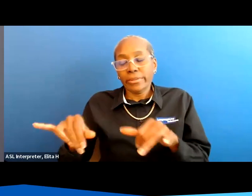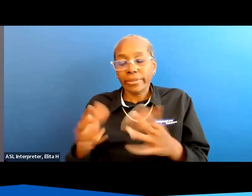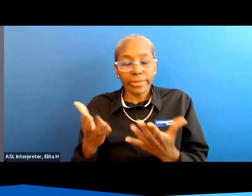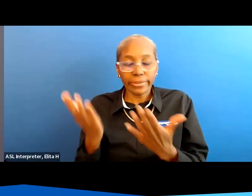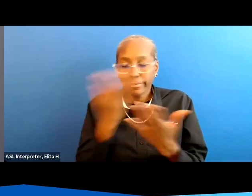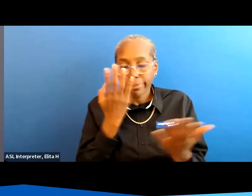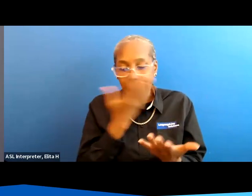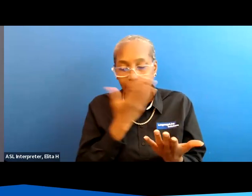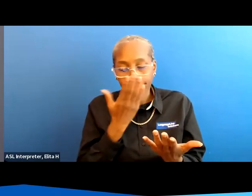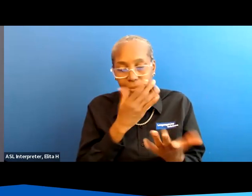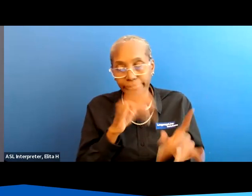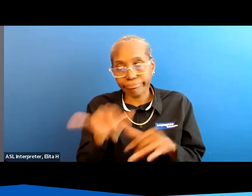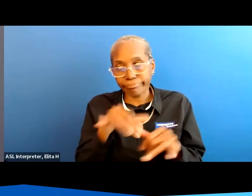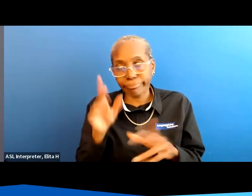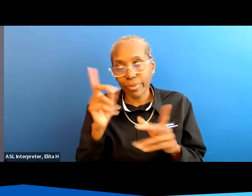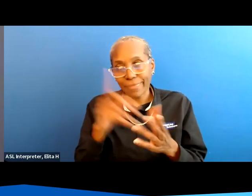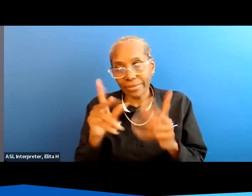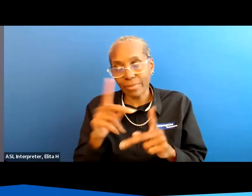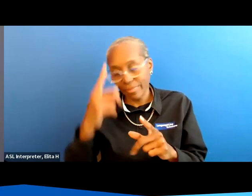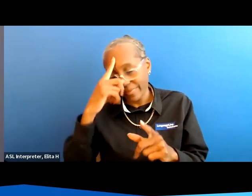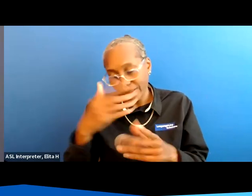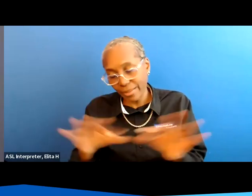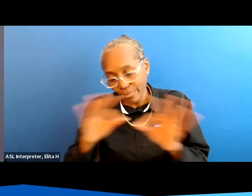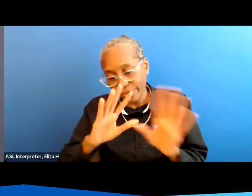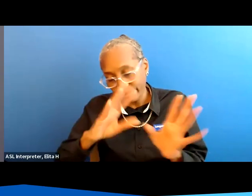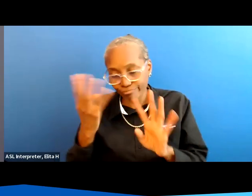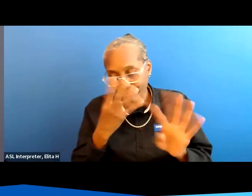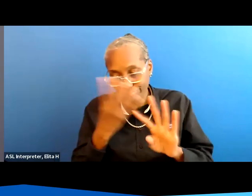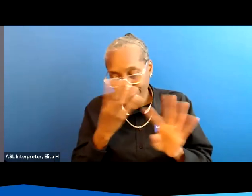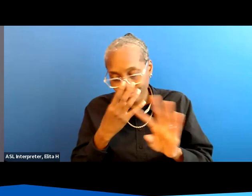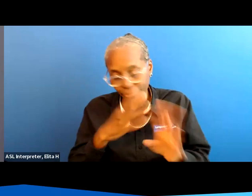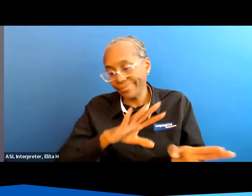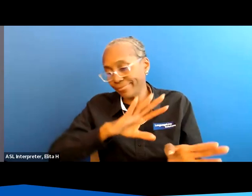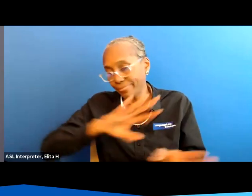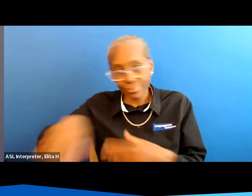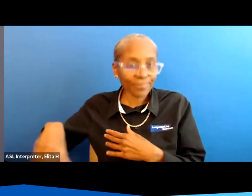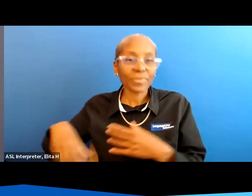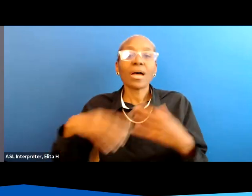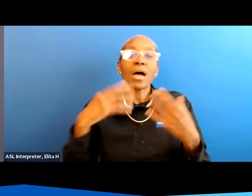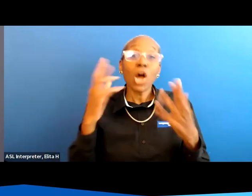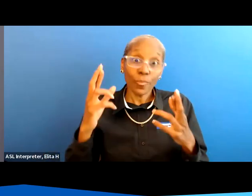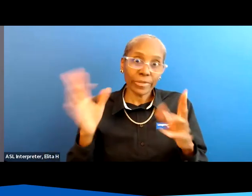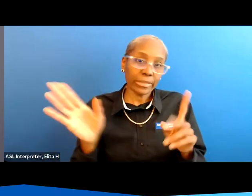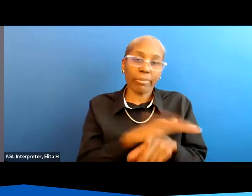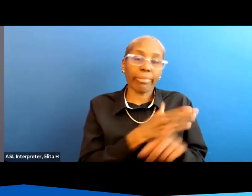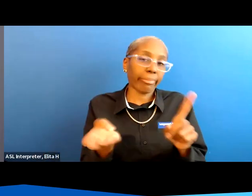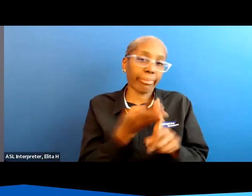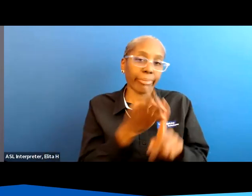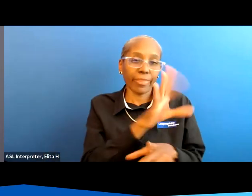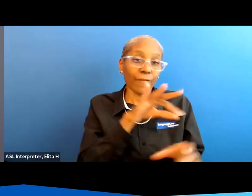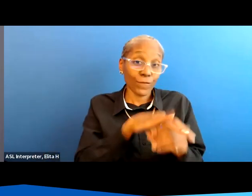they'll know there's a thousand people out there who think this is important and will sway how they vote hopefully um